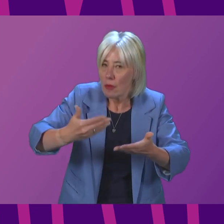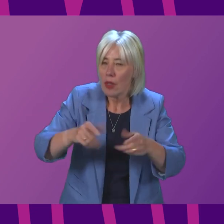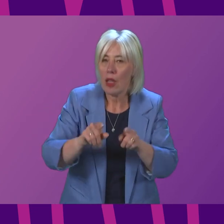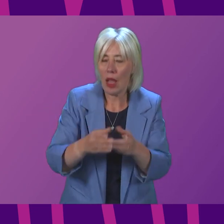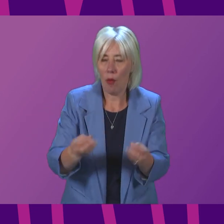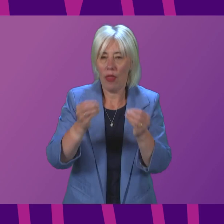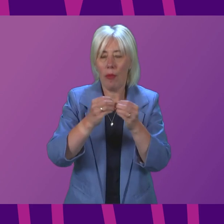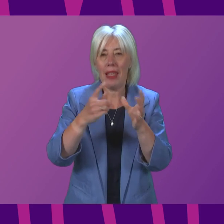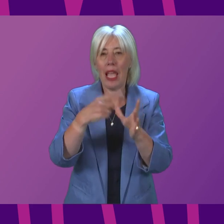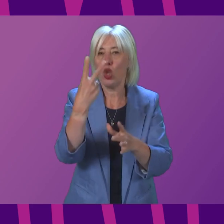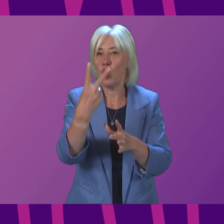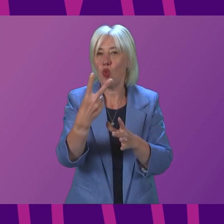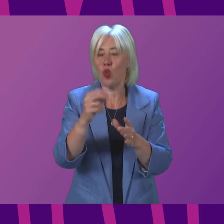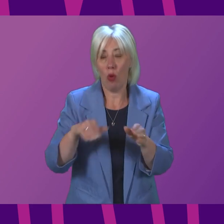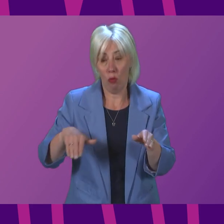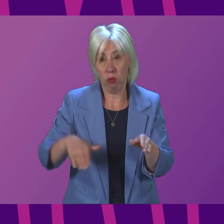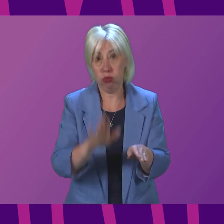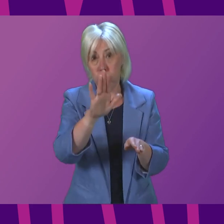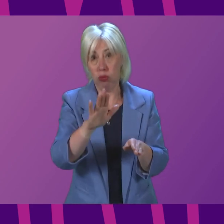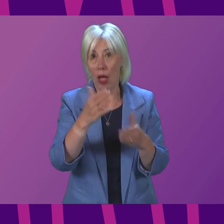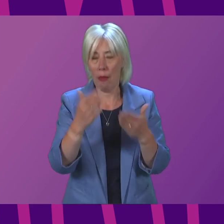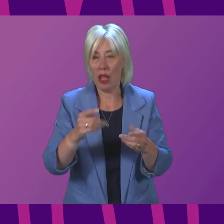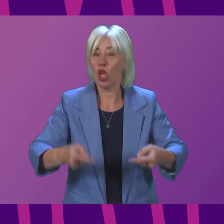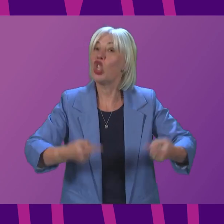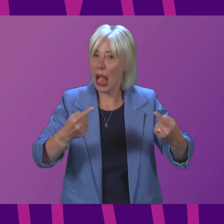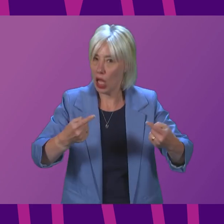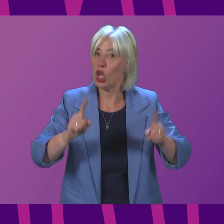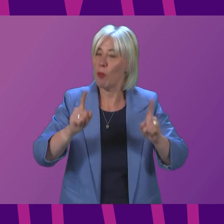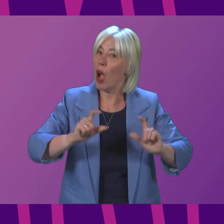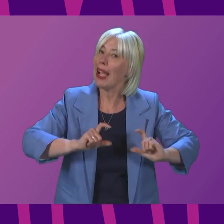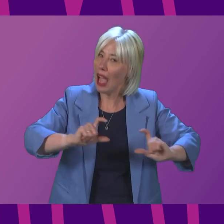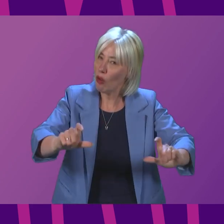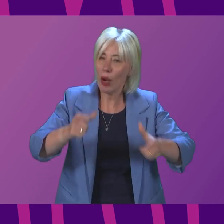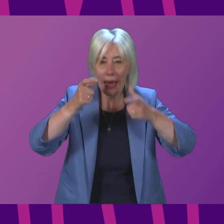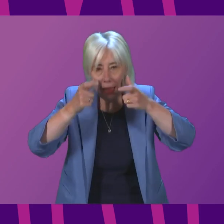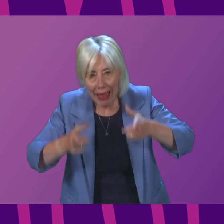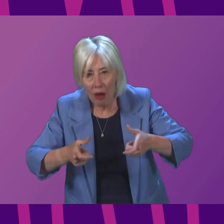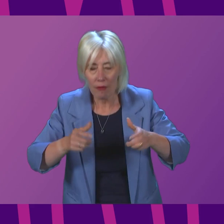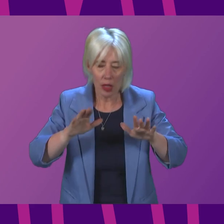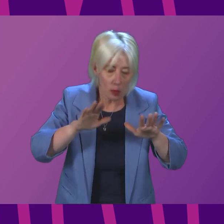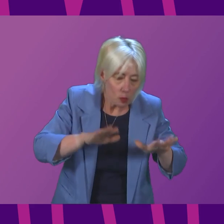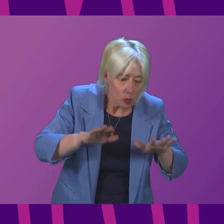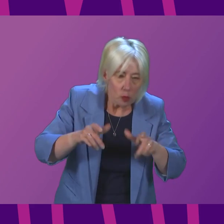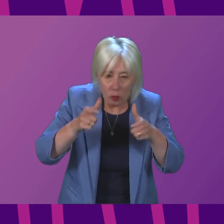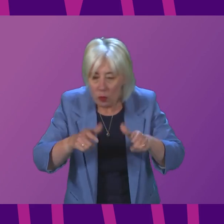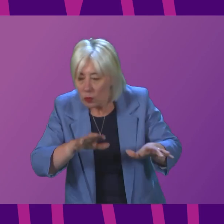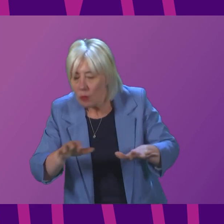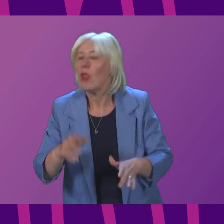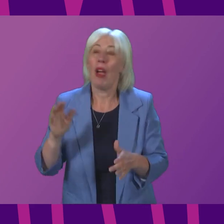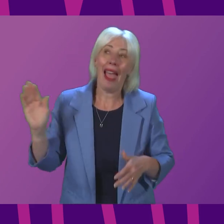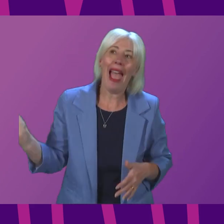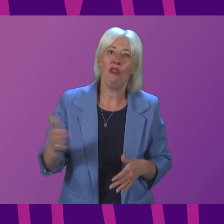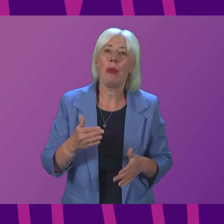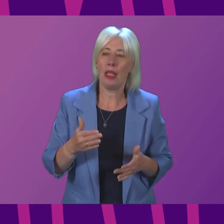BA2 spike is causing the challenges. So we will continue to do this carefully and cautiously. But I think it is in everybody's interest,